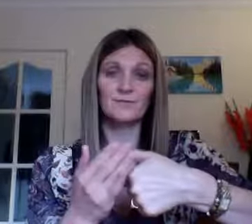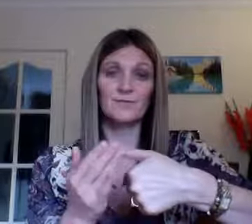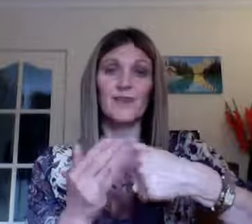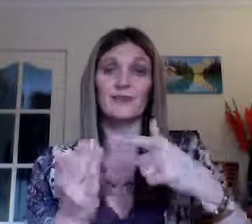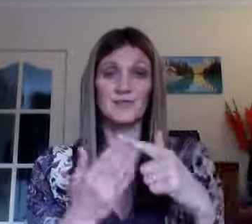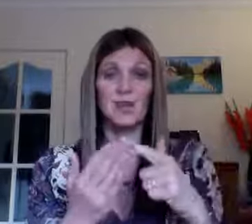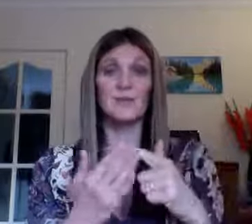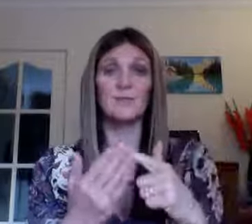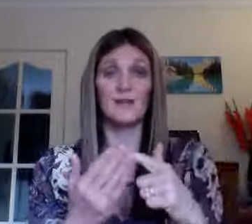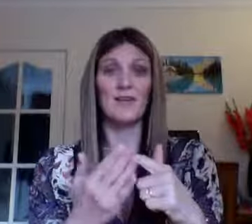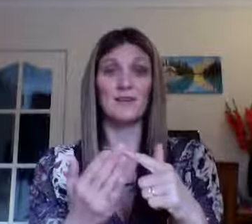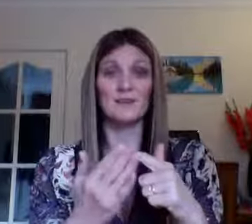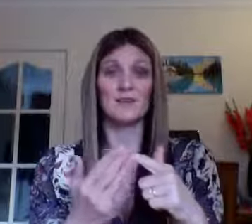It's time to let this go.